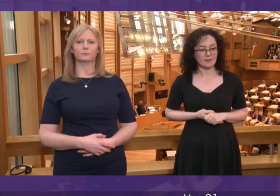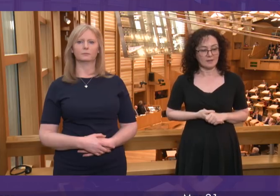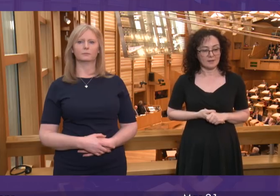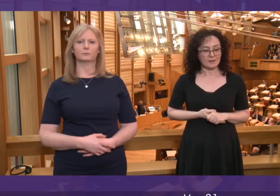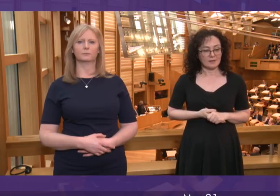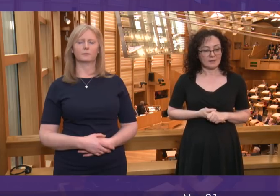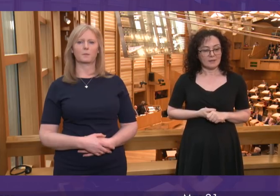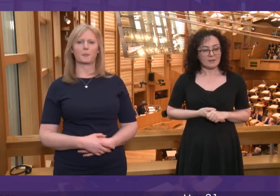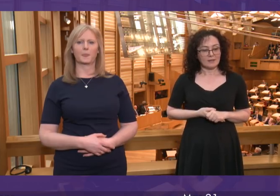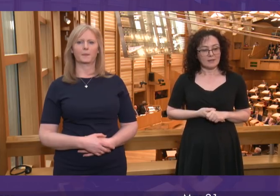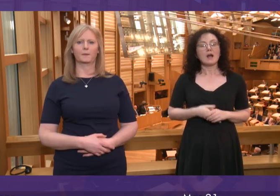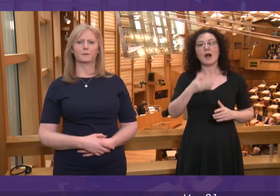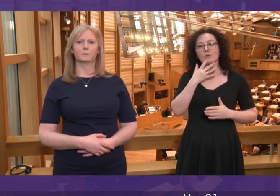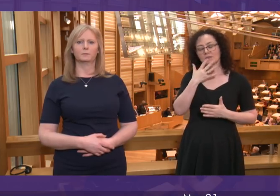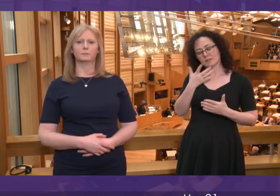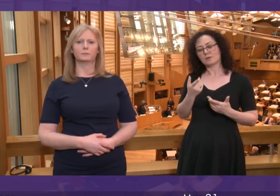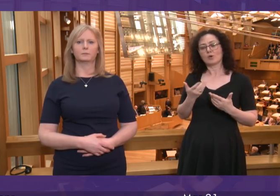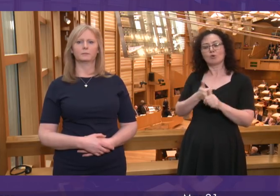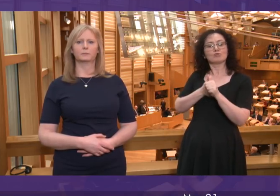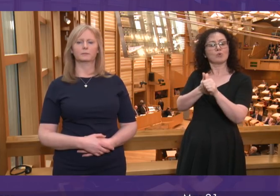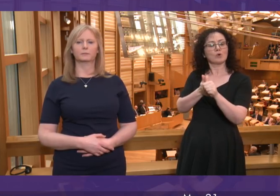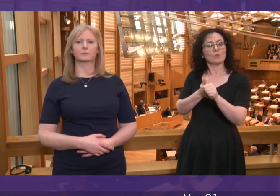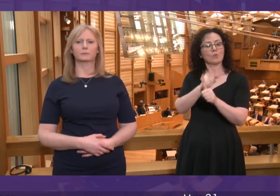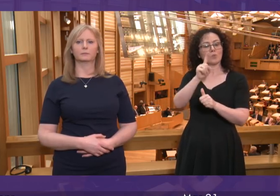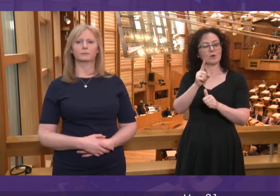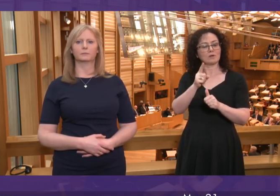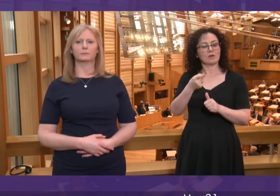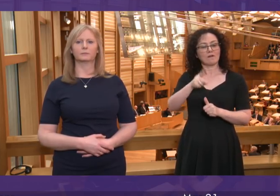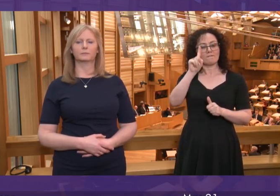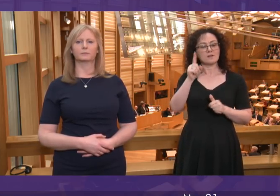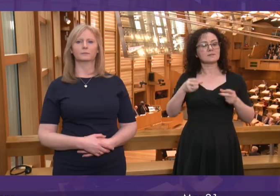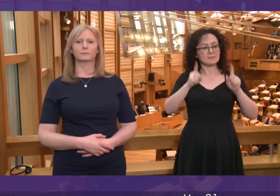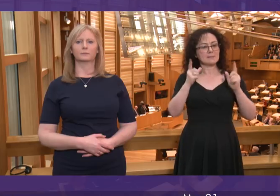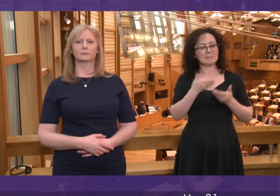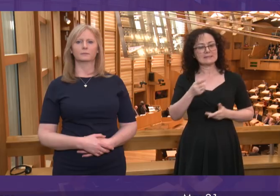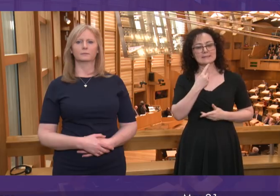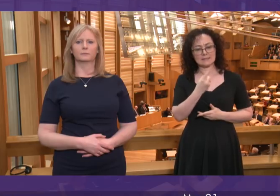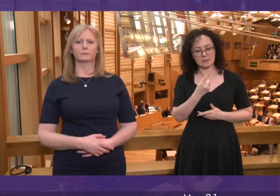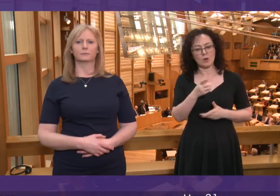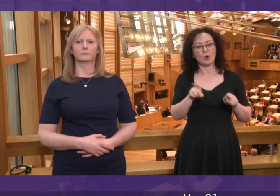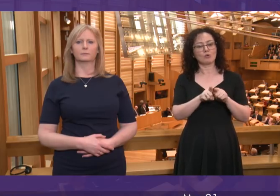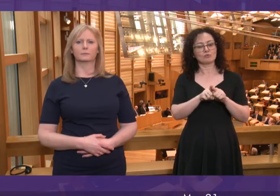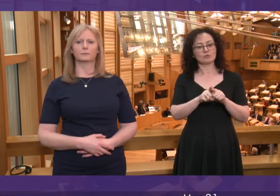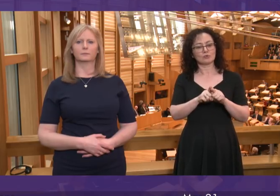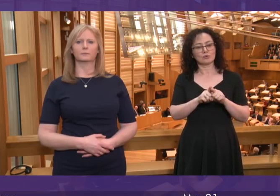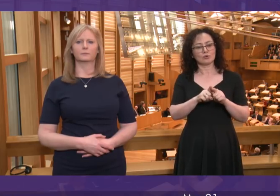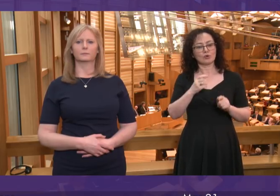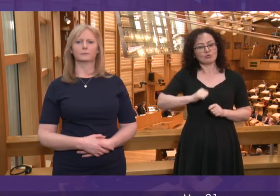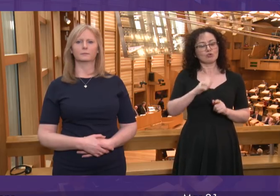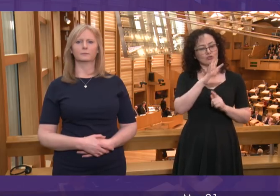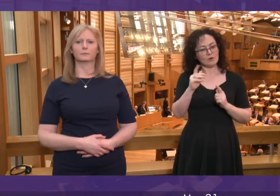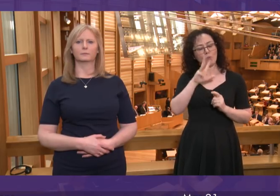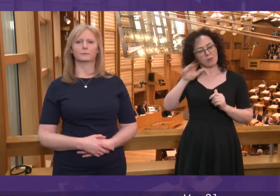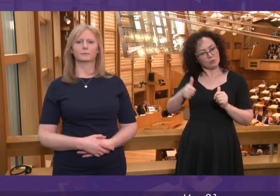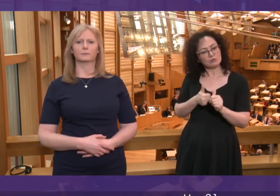Scottish Conservatives with the remarks the First Minister has just made and offer support for any measures required to reassure those who are attending